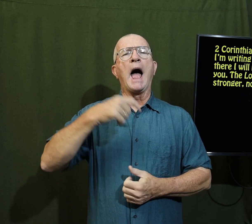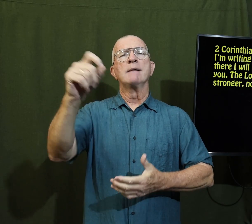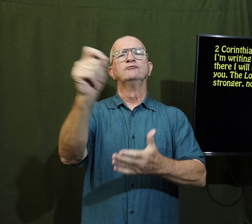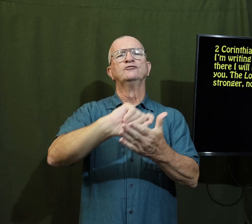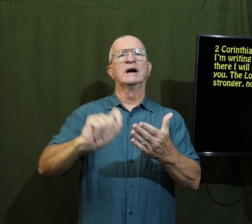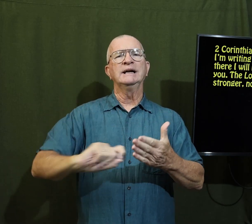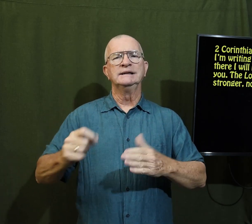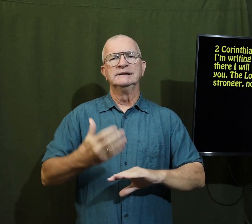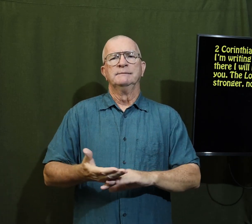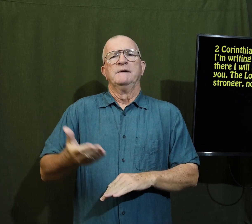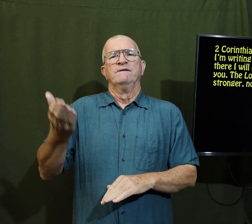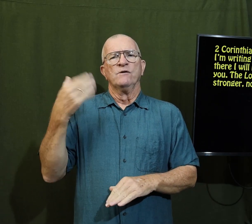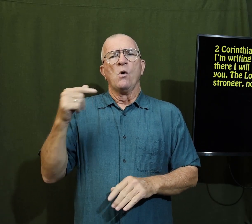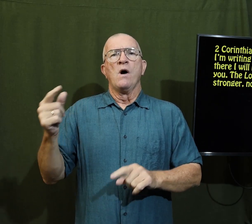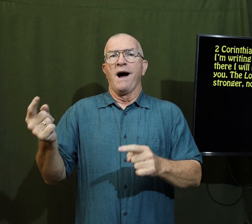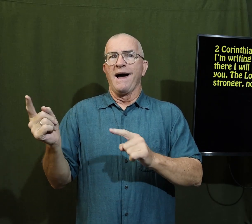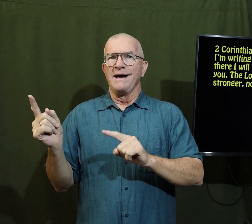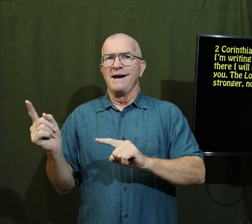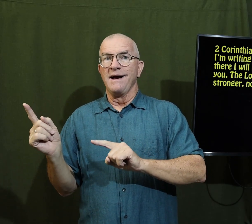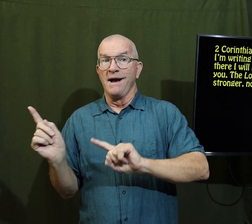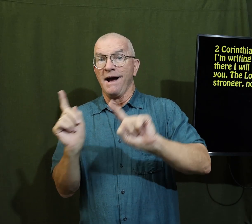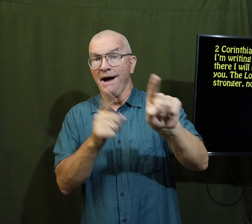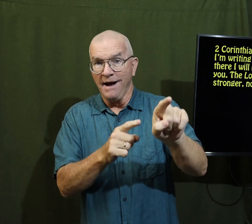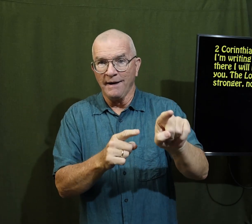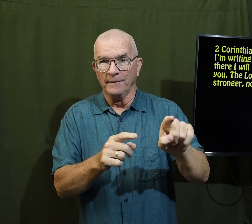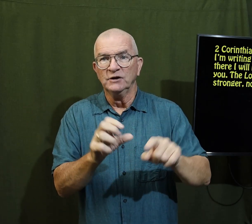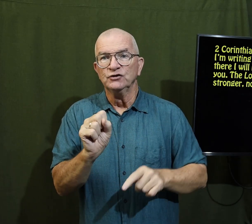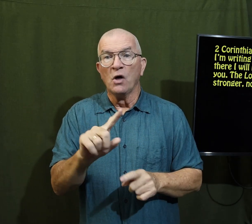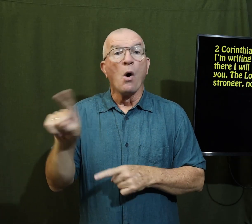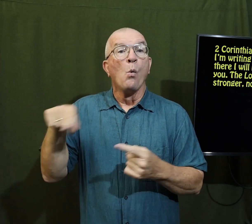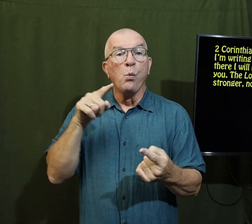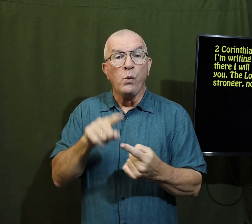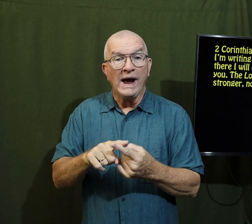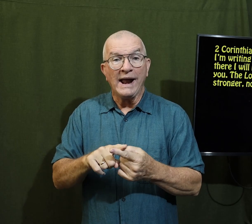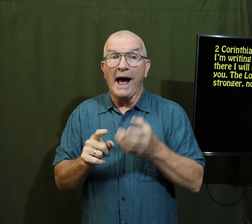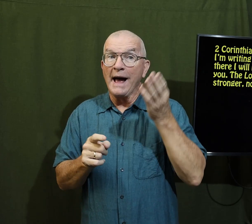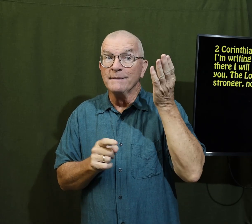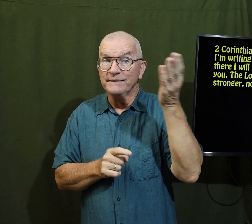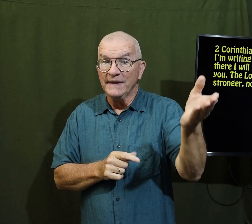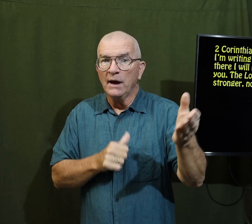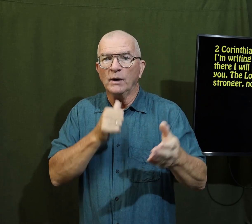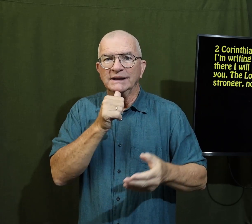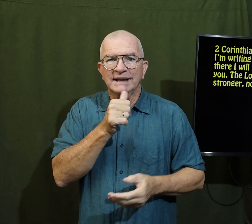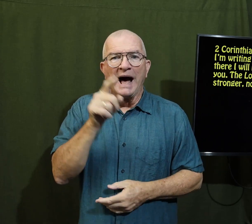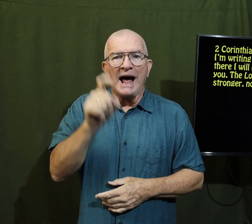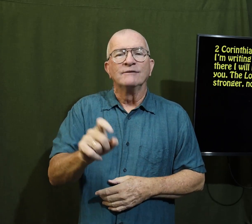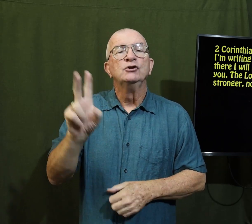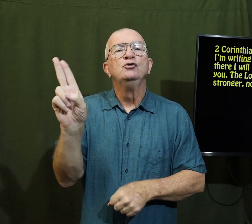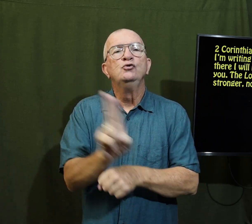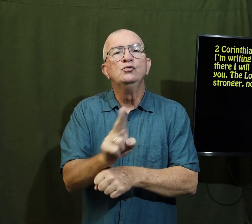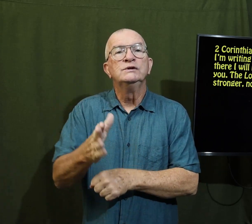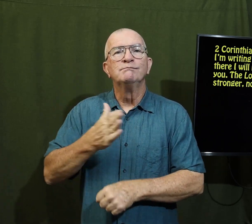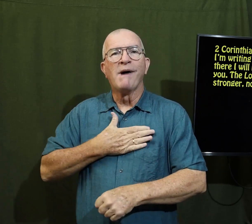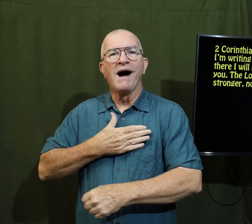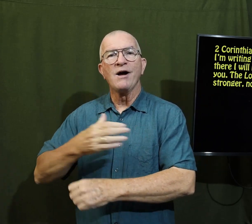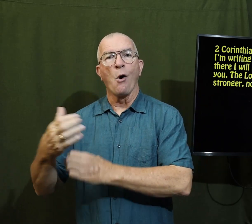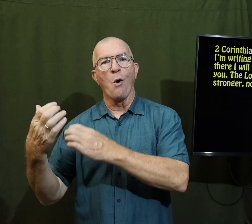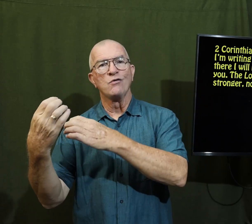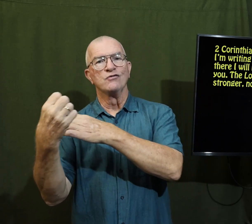God I am writing this before I come to you so that when I am there I will not have to